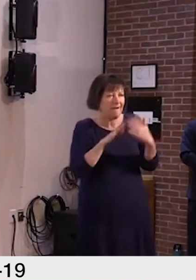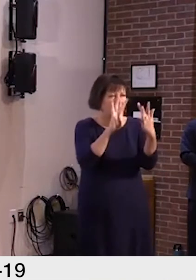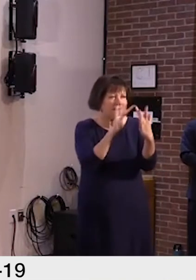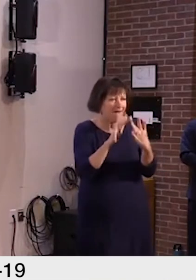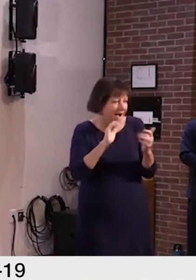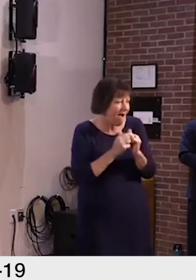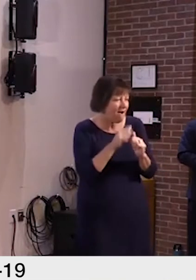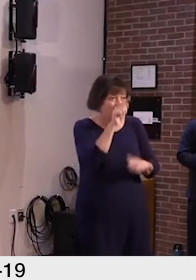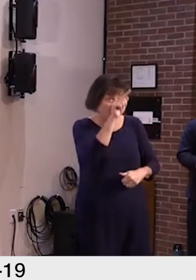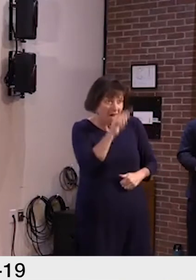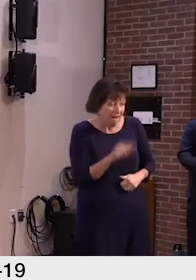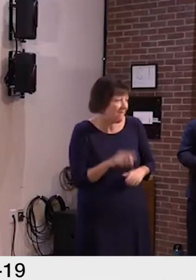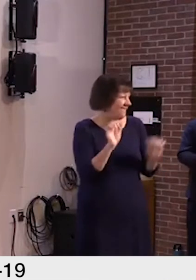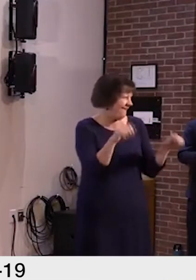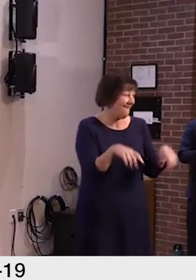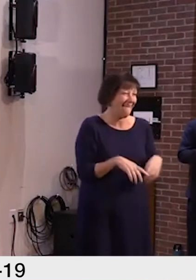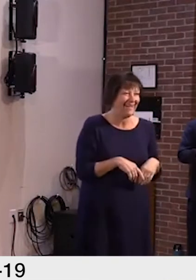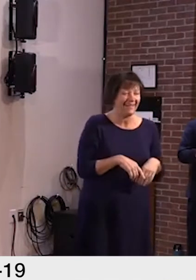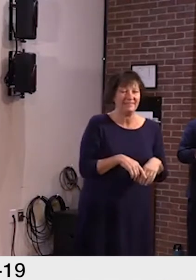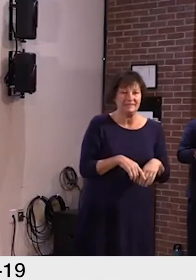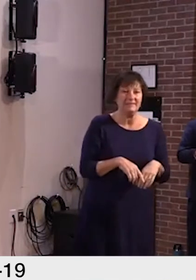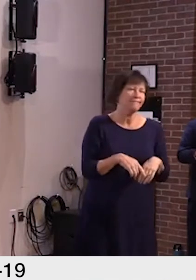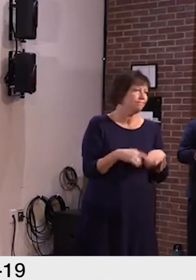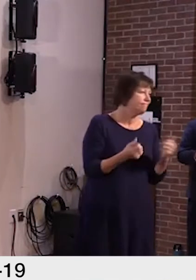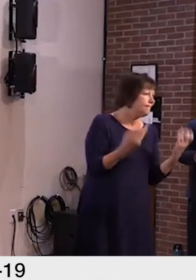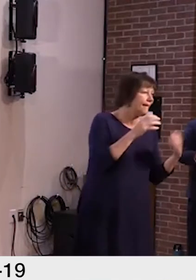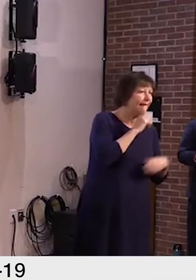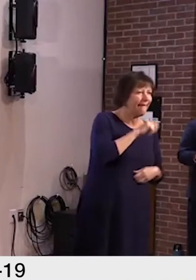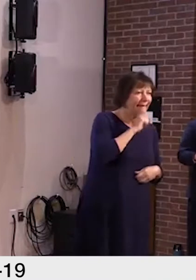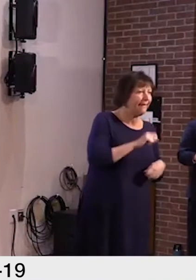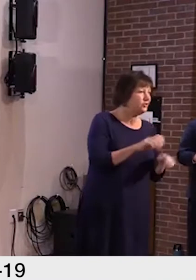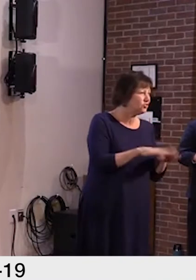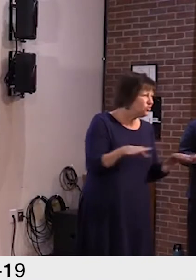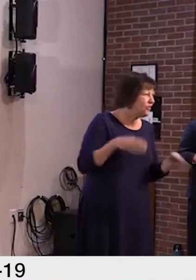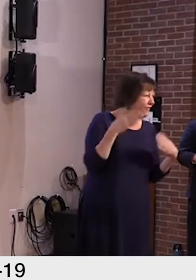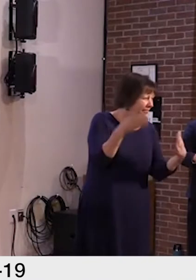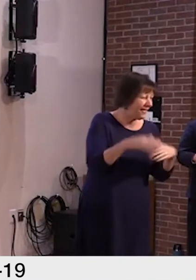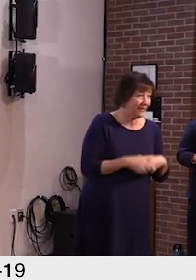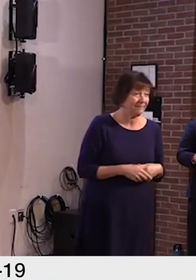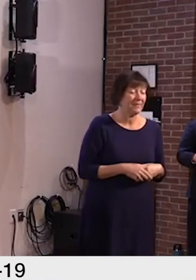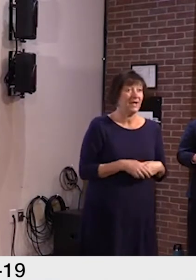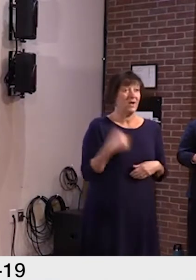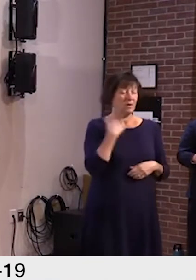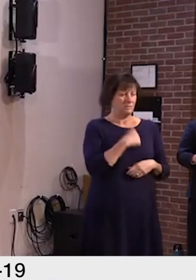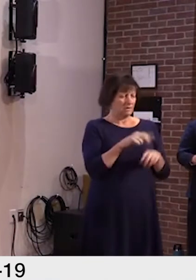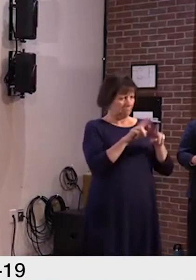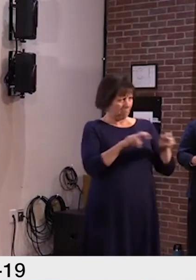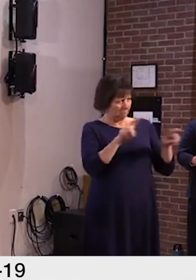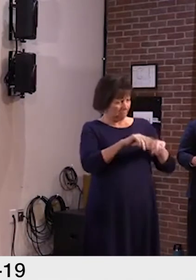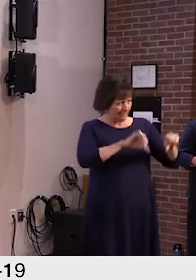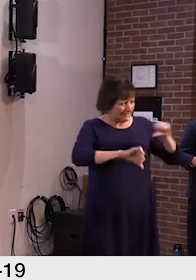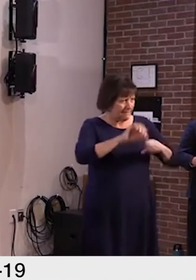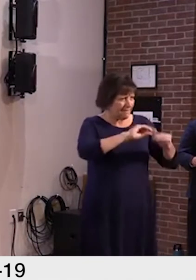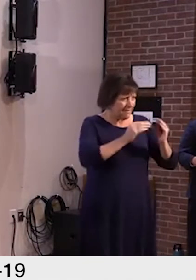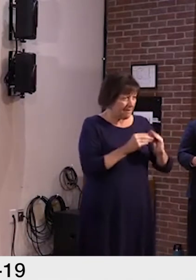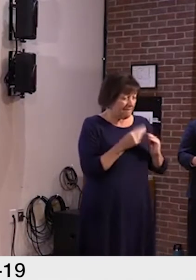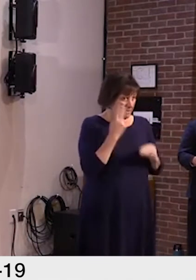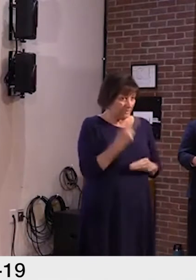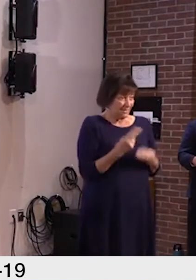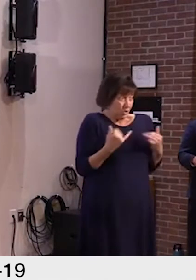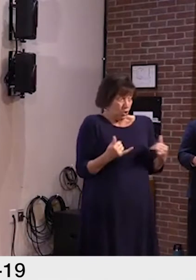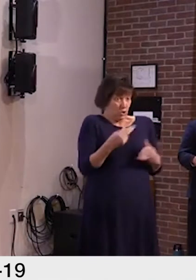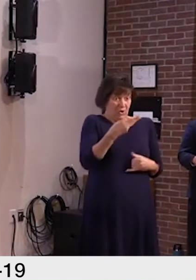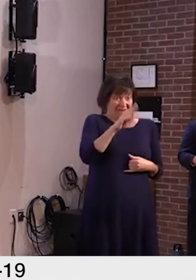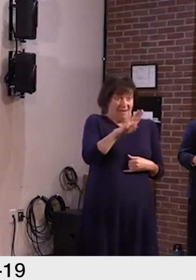information, the grades of children that they serve. And when you dig deeper into the data, you will see that the current network of